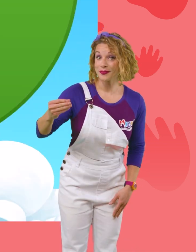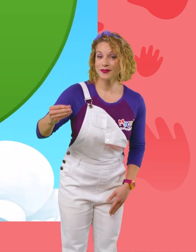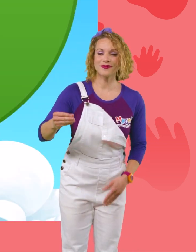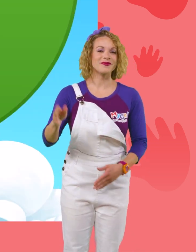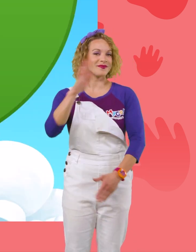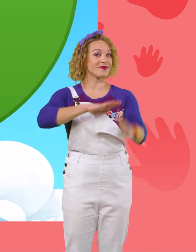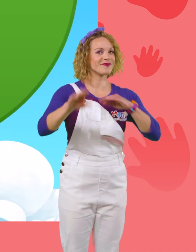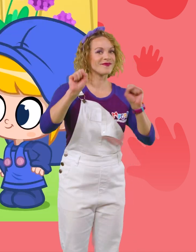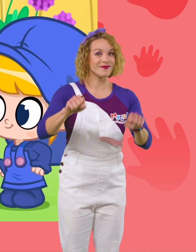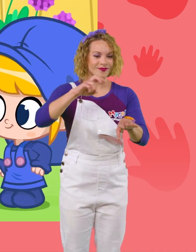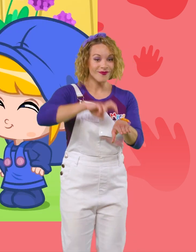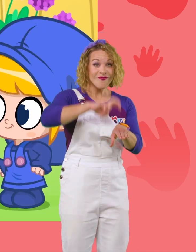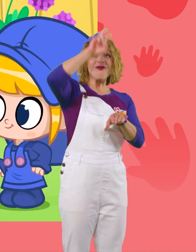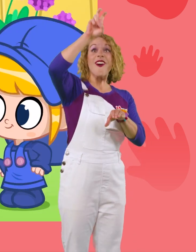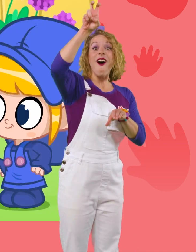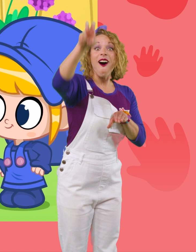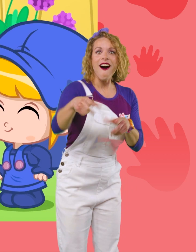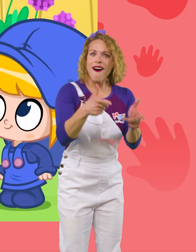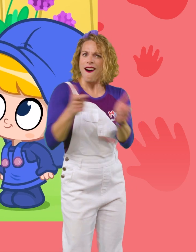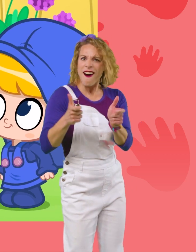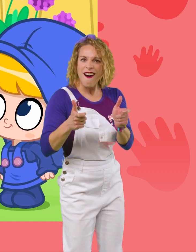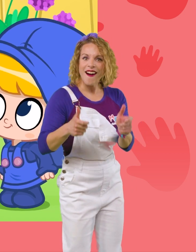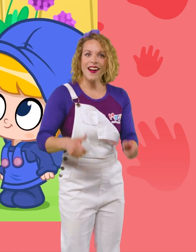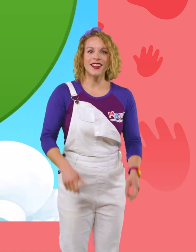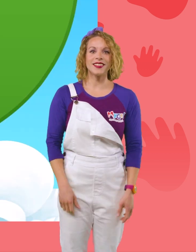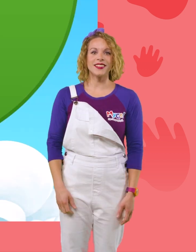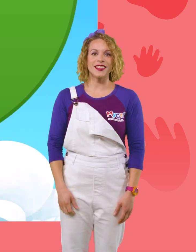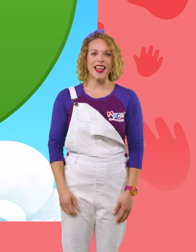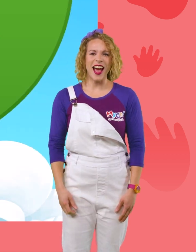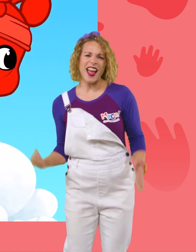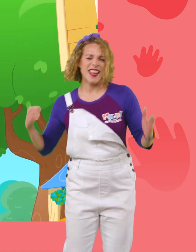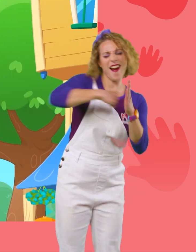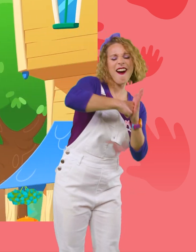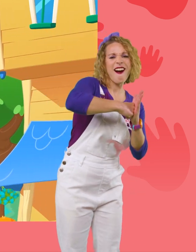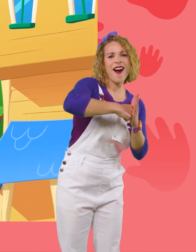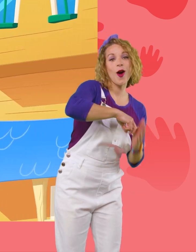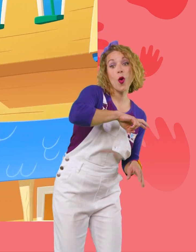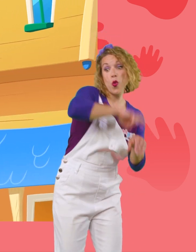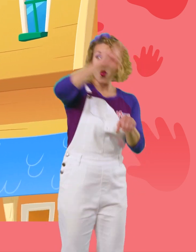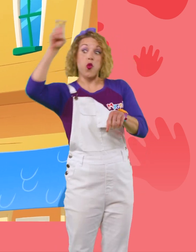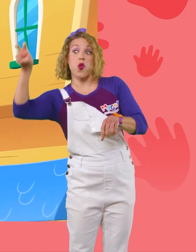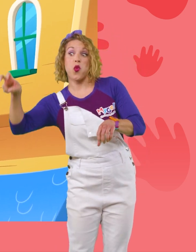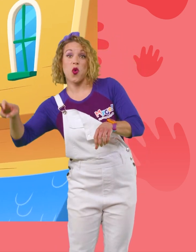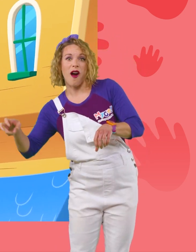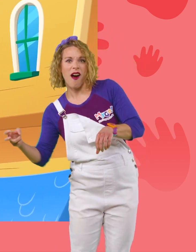And ninjas can jump really far and quick. Ah-ya! Whoosh! Yeah!